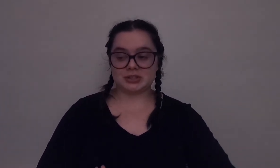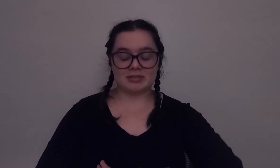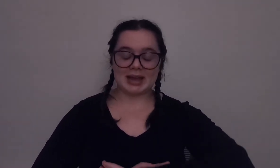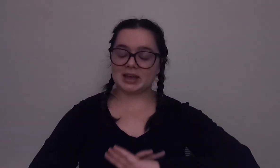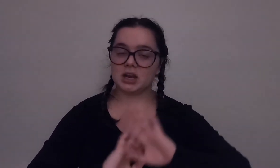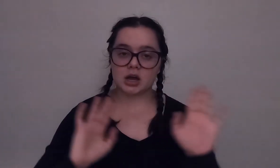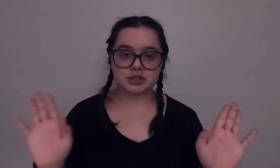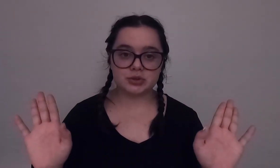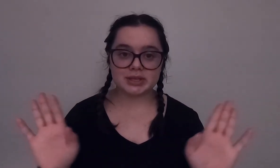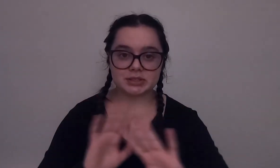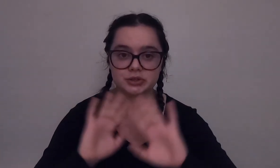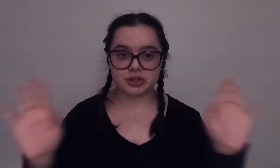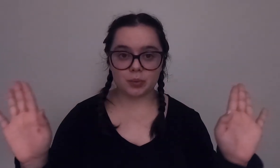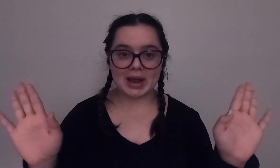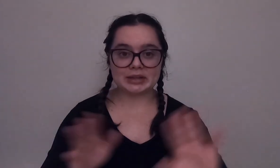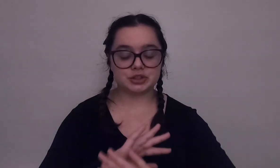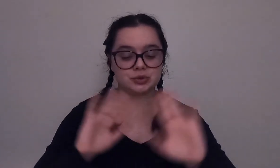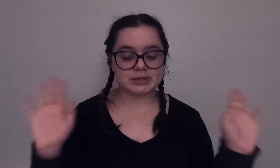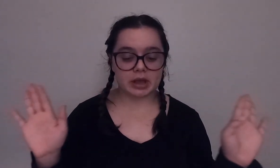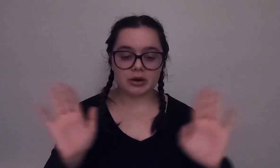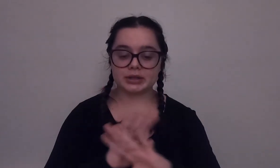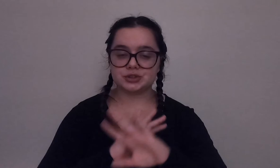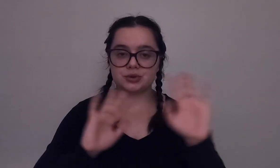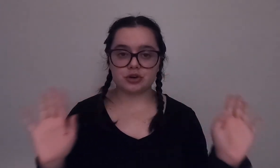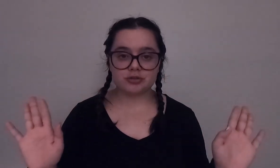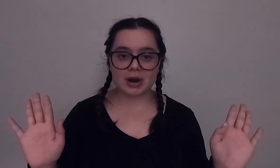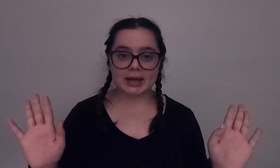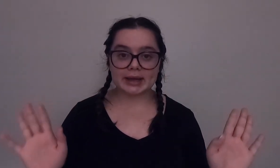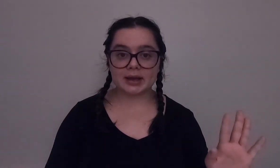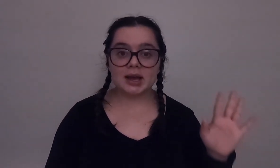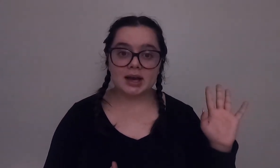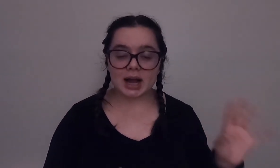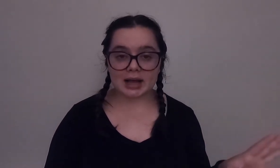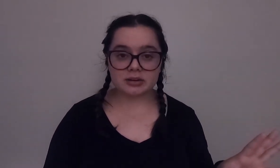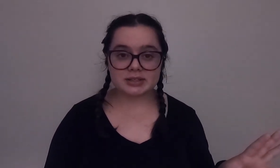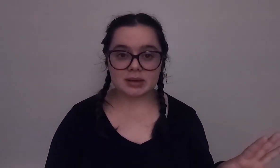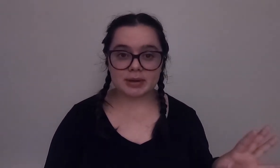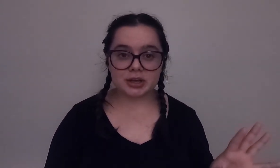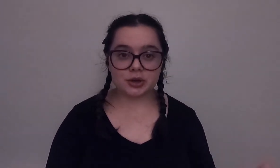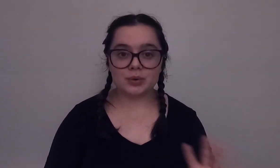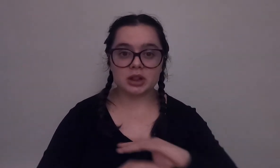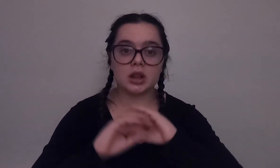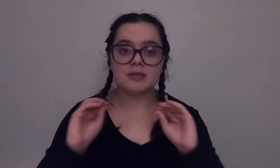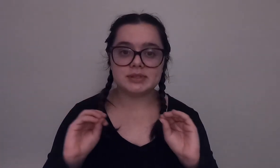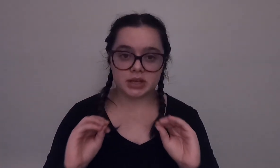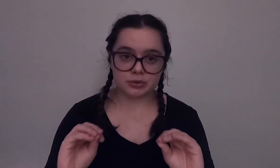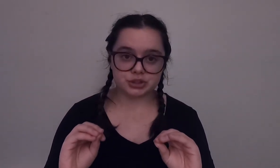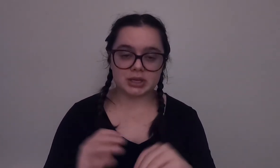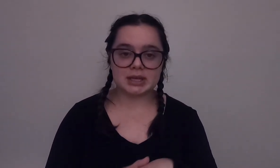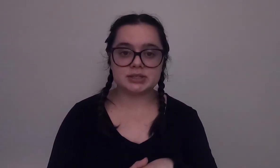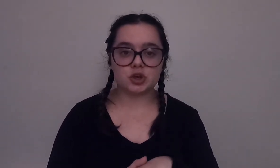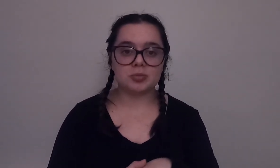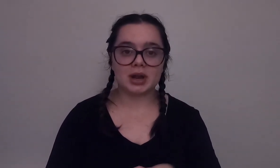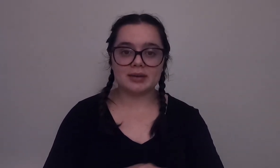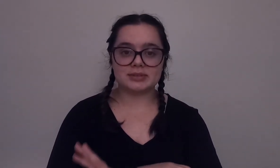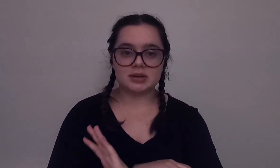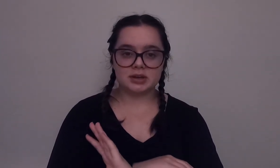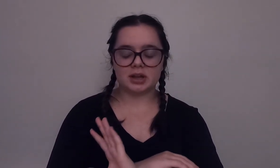yourself I cannot do this there's no way it's too scary it's too nerve-wracking kyler is somebody who loves the ocean he scuba dives not